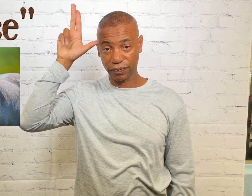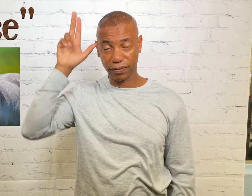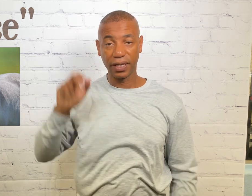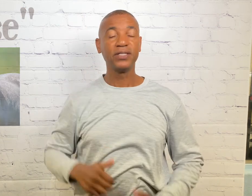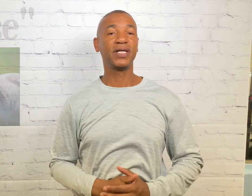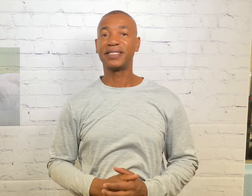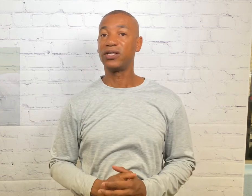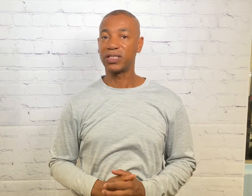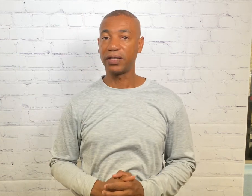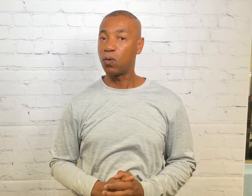So that's how you sign horse.